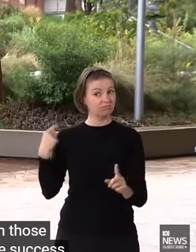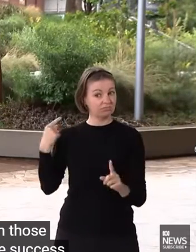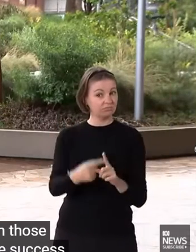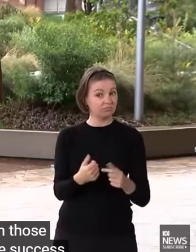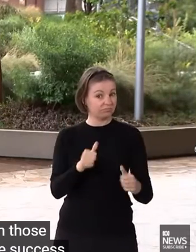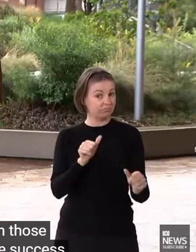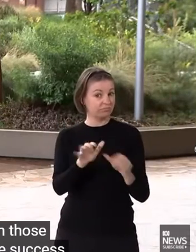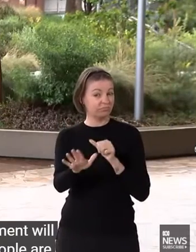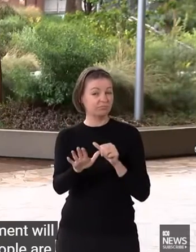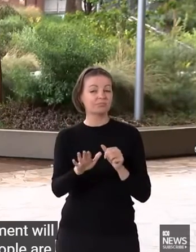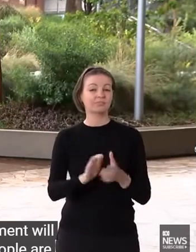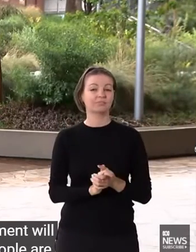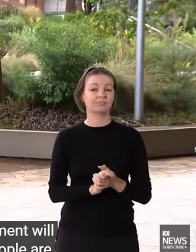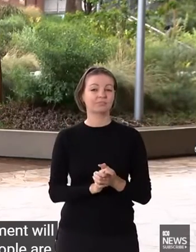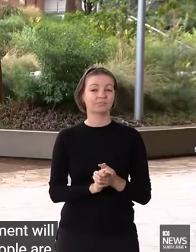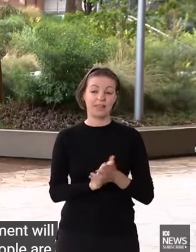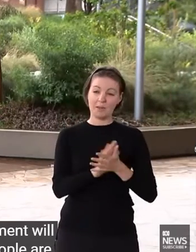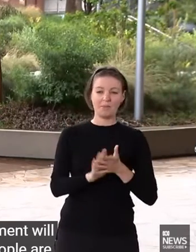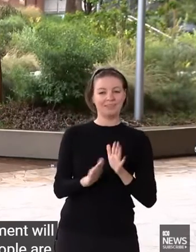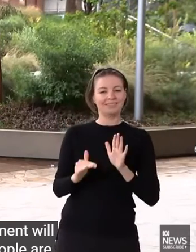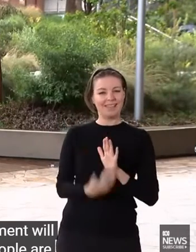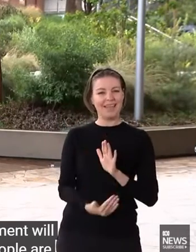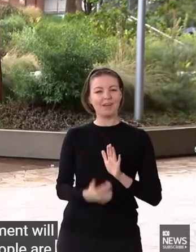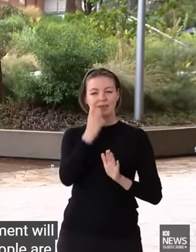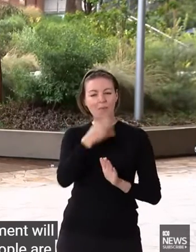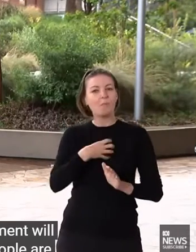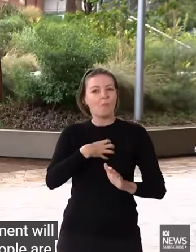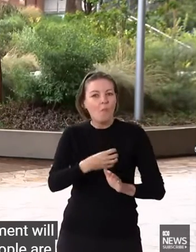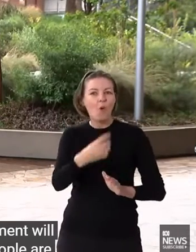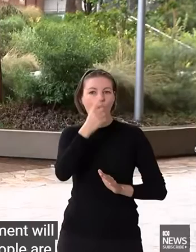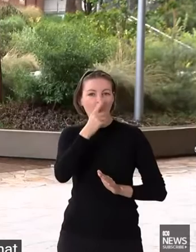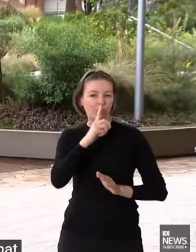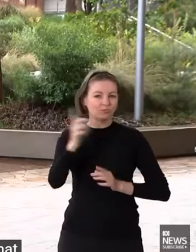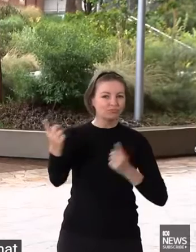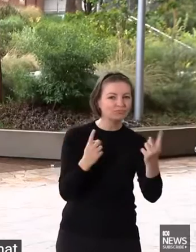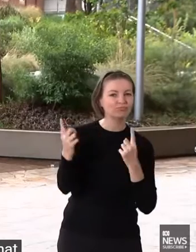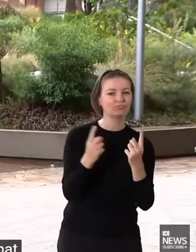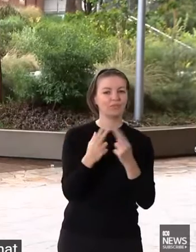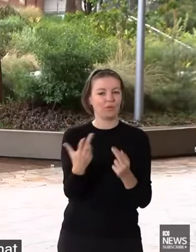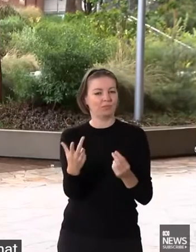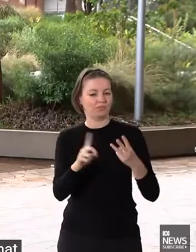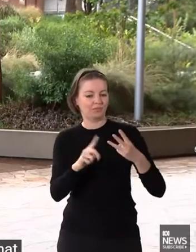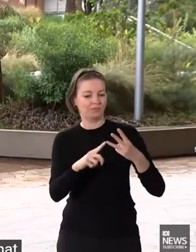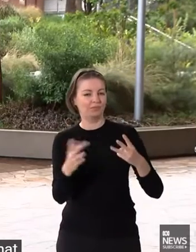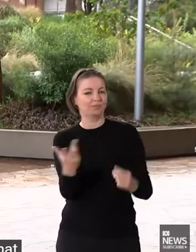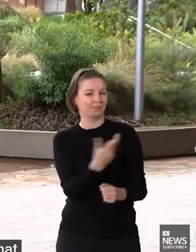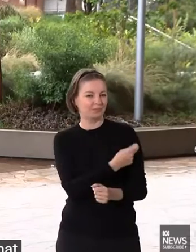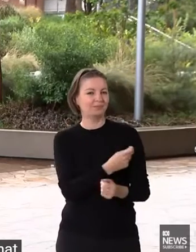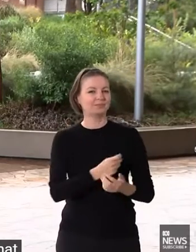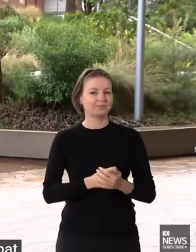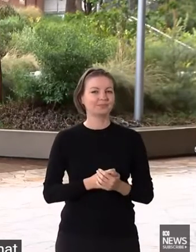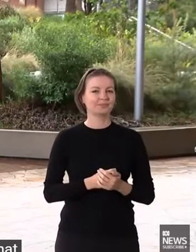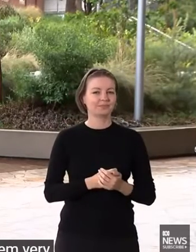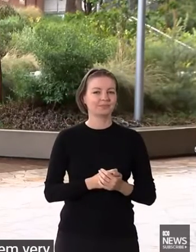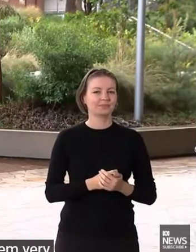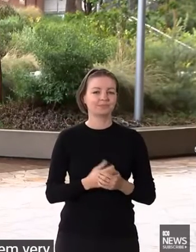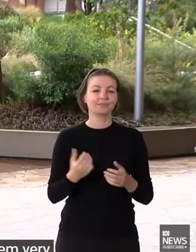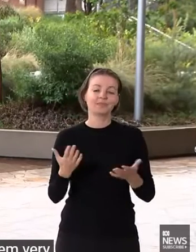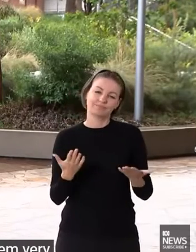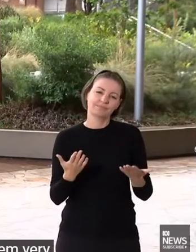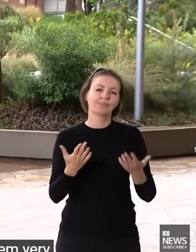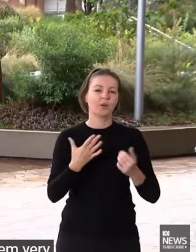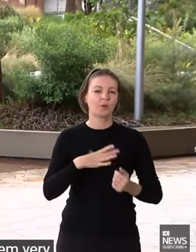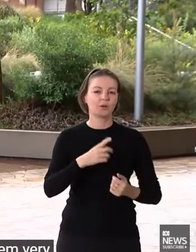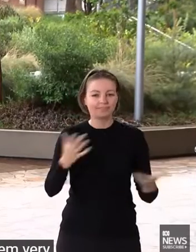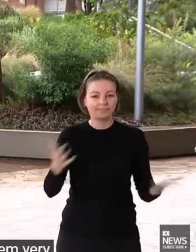that more people are eligible to get that booster shot. We've seen very clearly in our health system that boosters have been key in keeping people safe. So